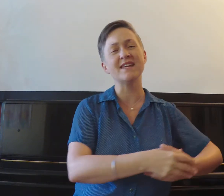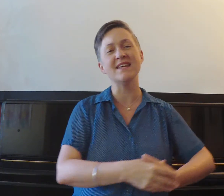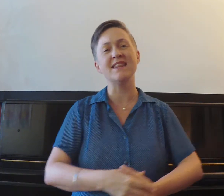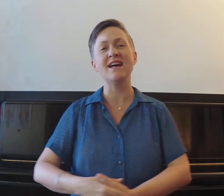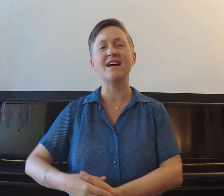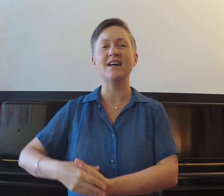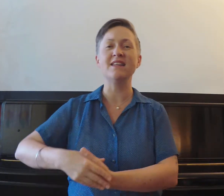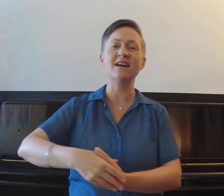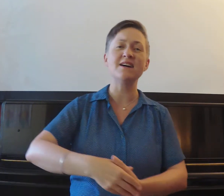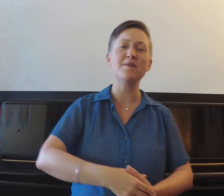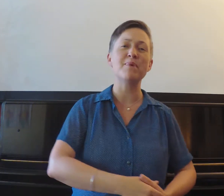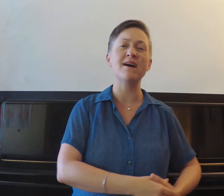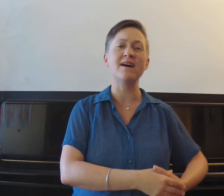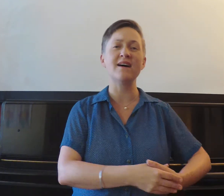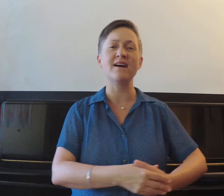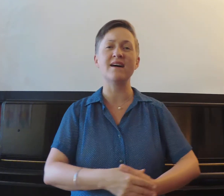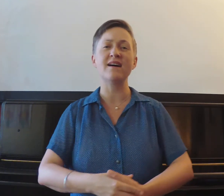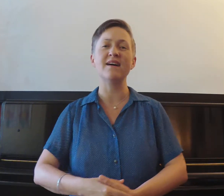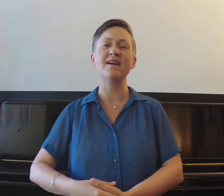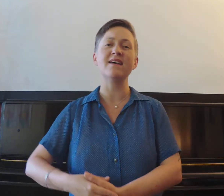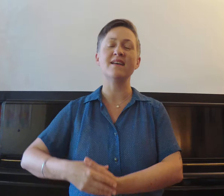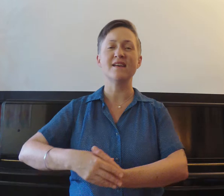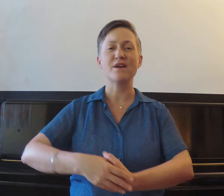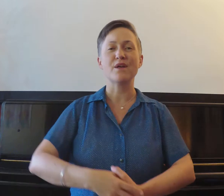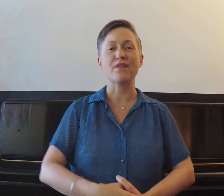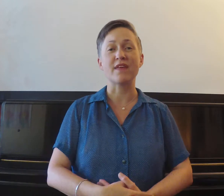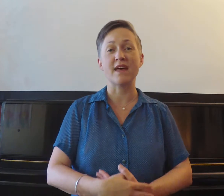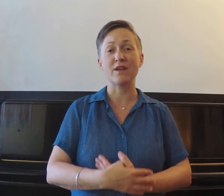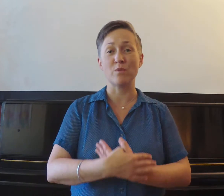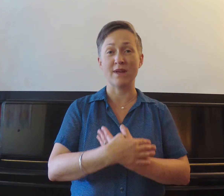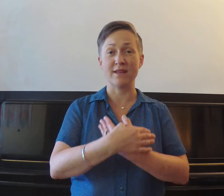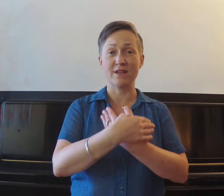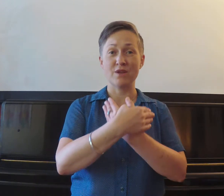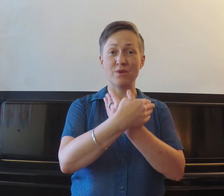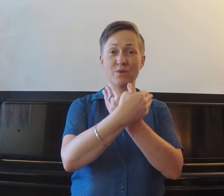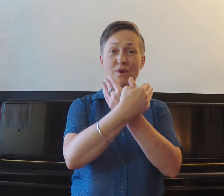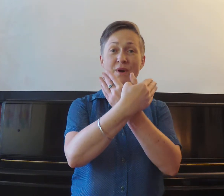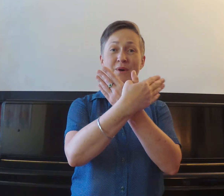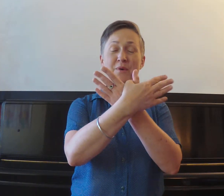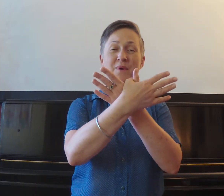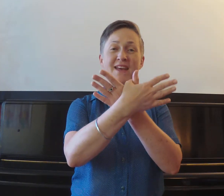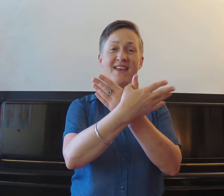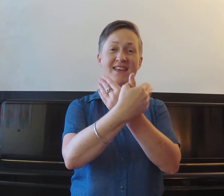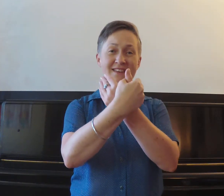lullaby Then when you awaken